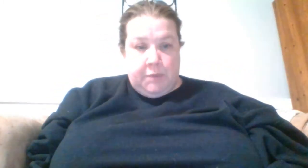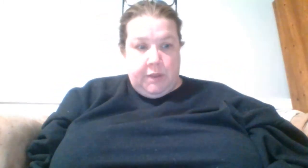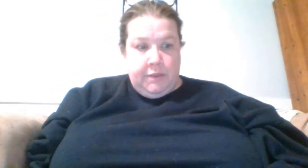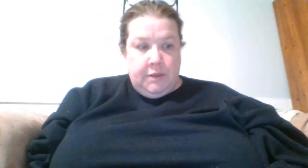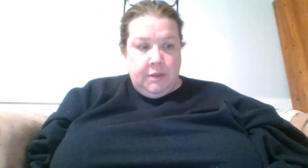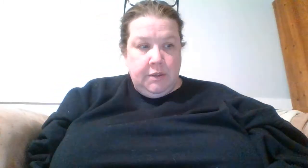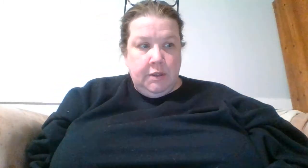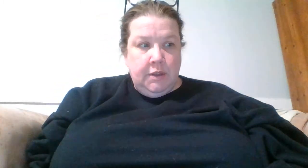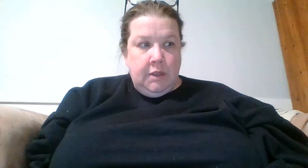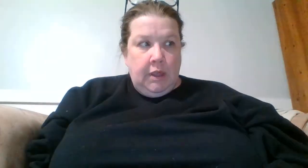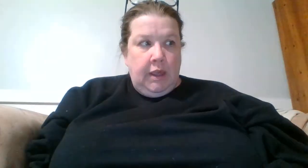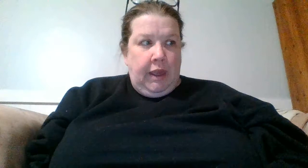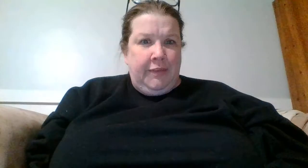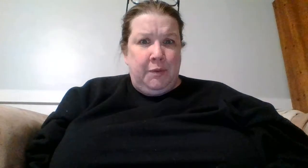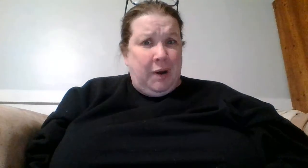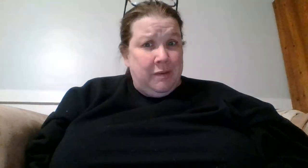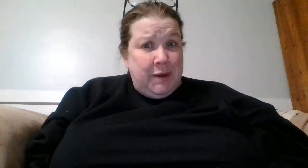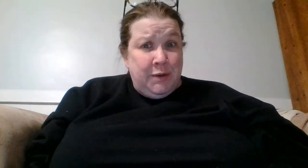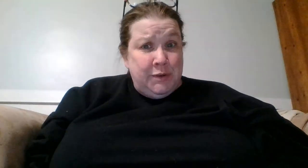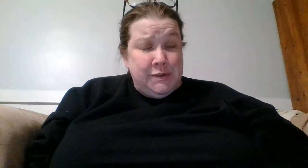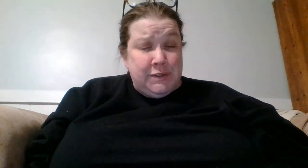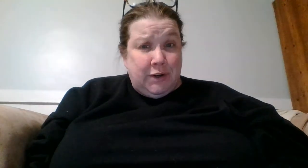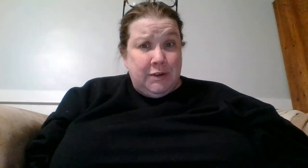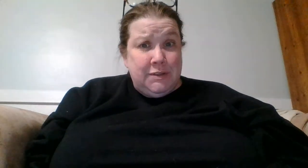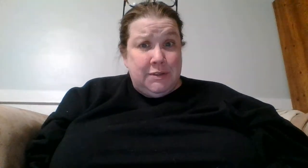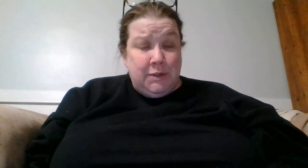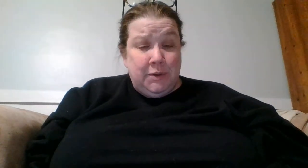month and they're part of my no new starts too